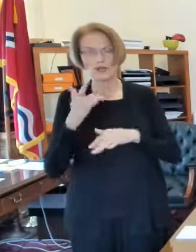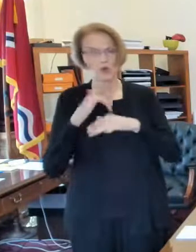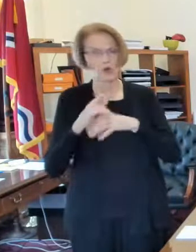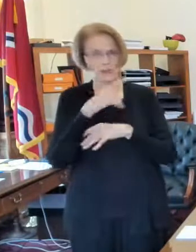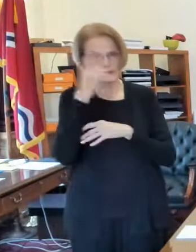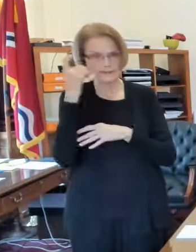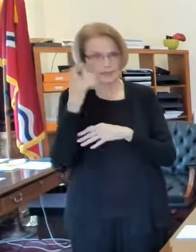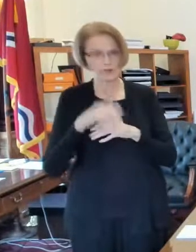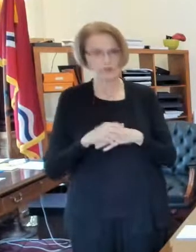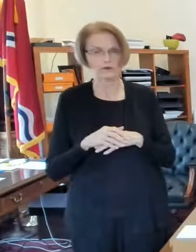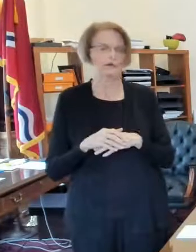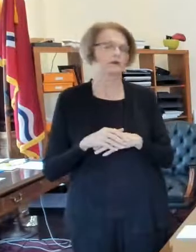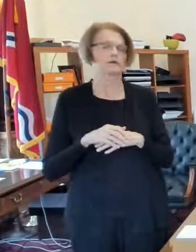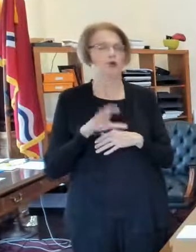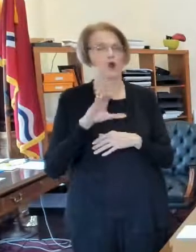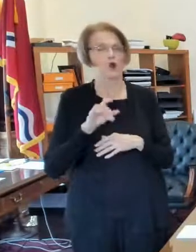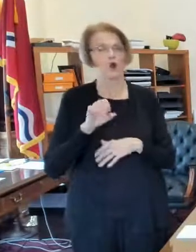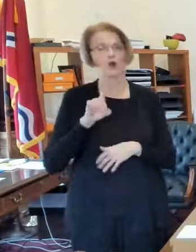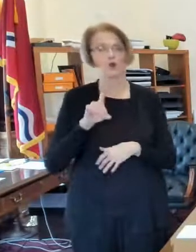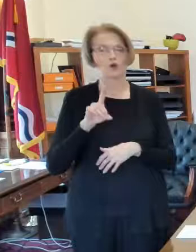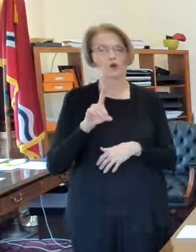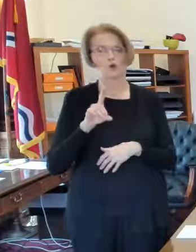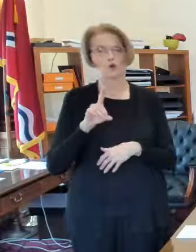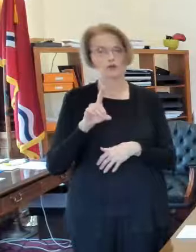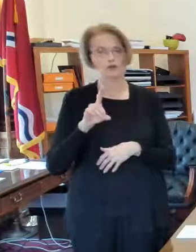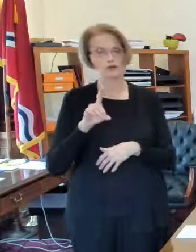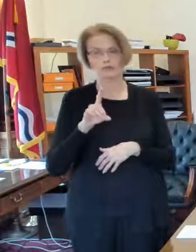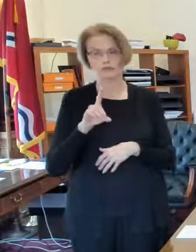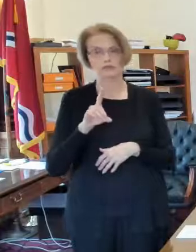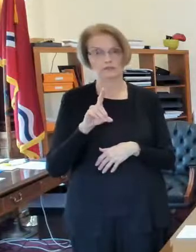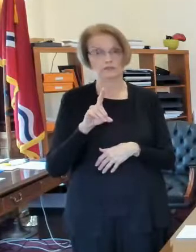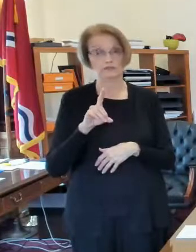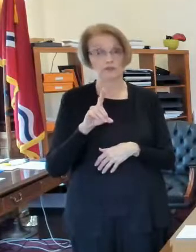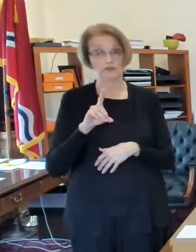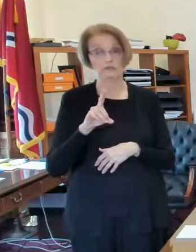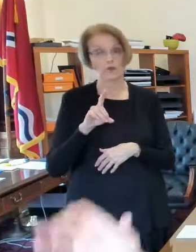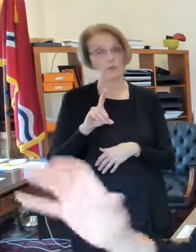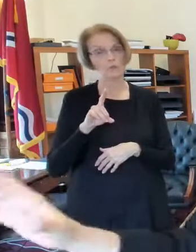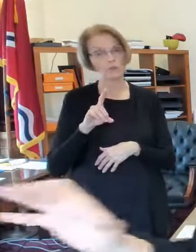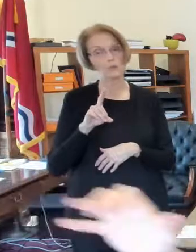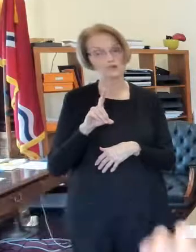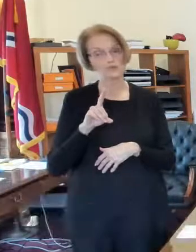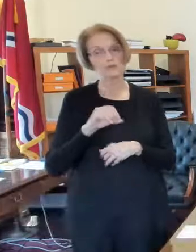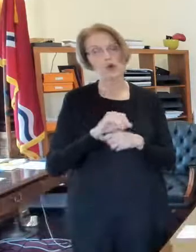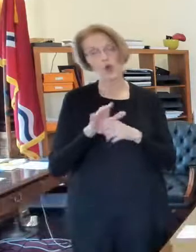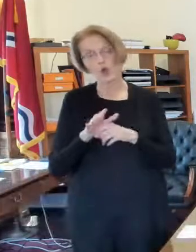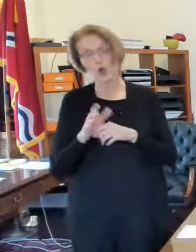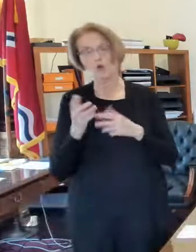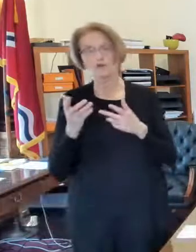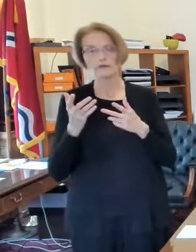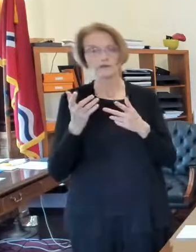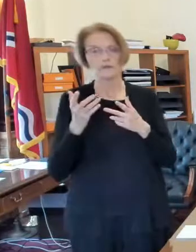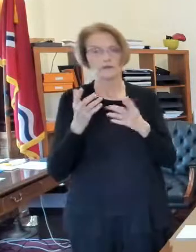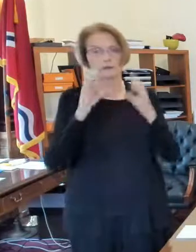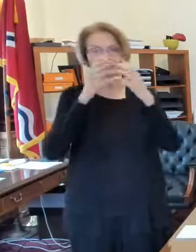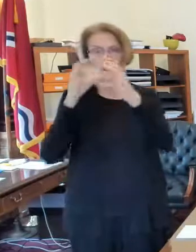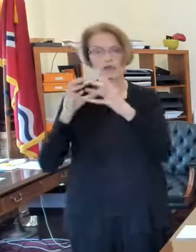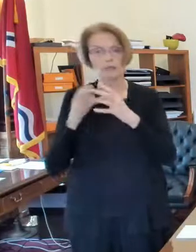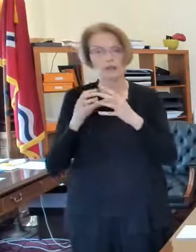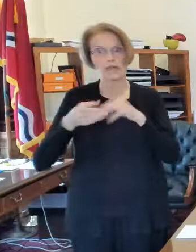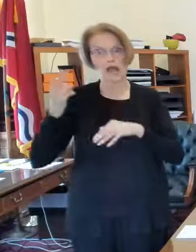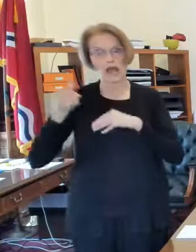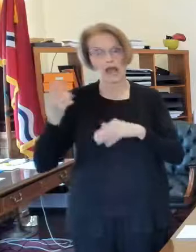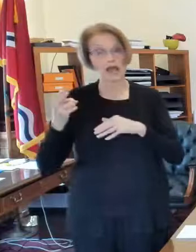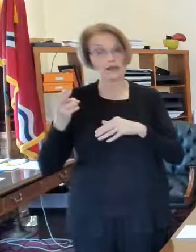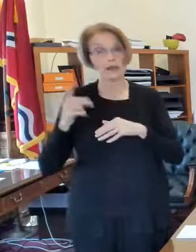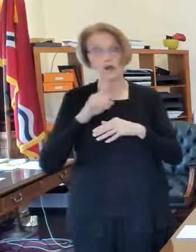covid was not at this high level all across the united states it was in more in pockets and so